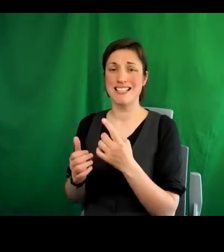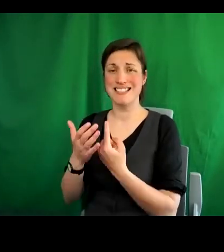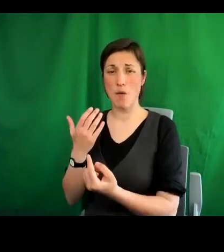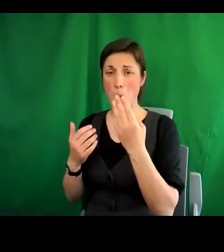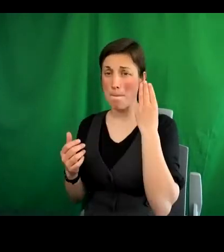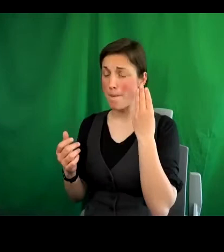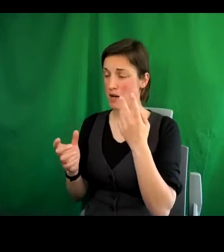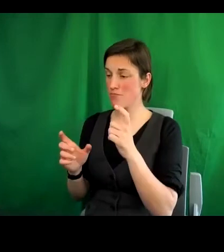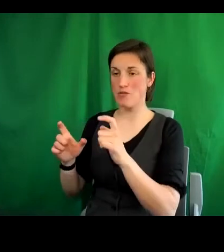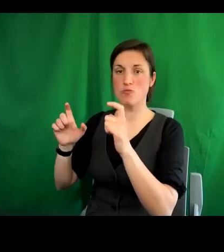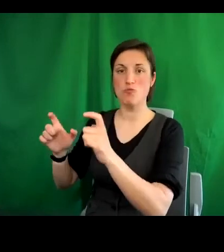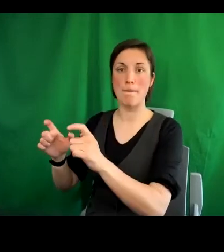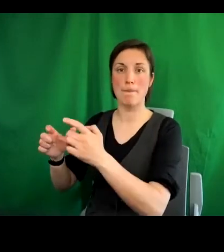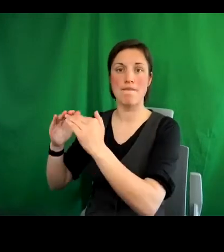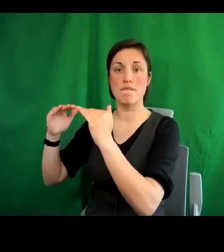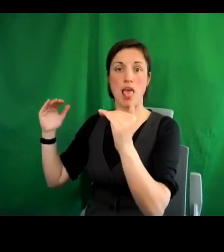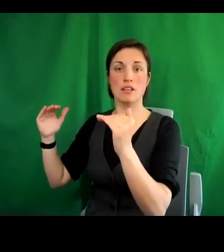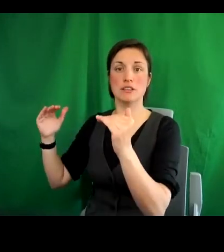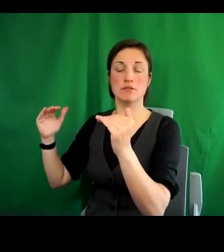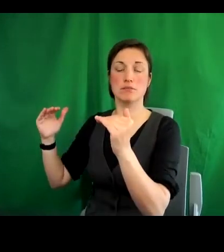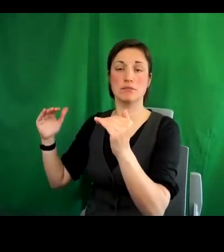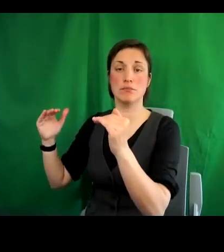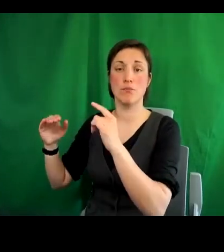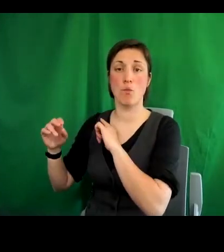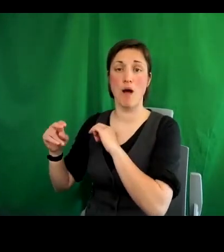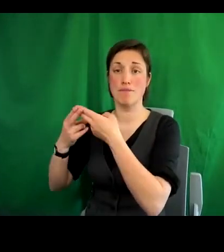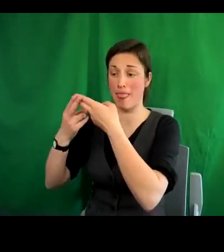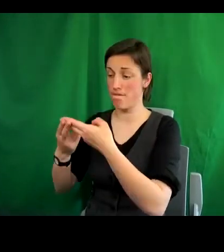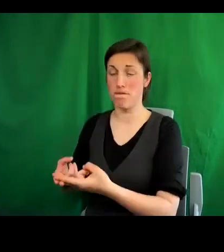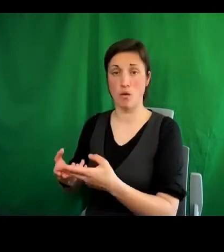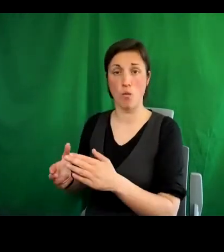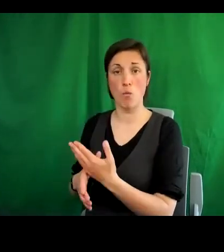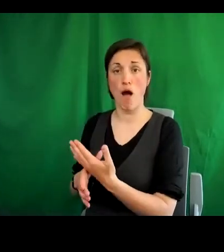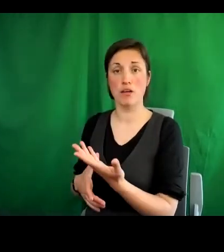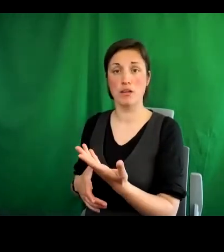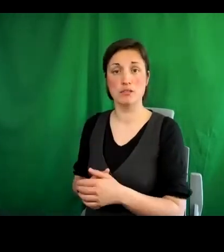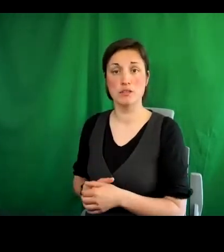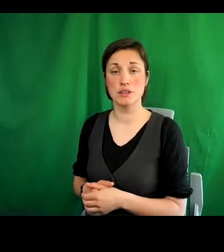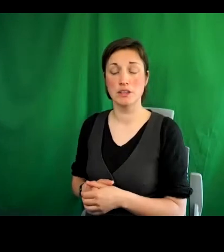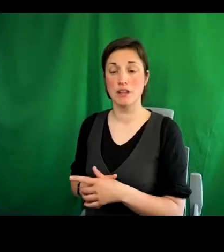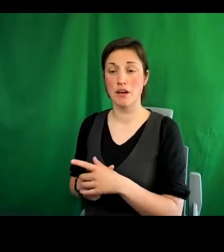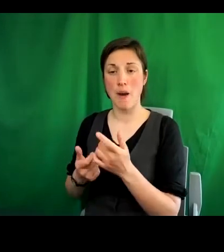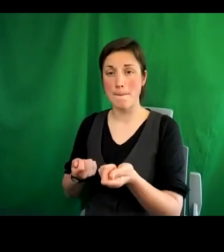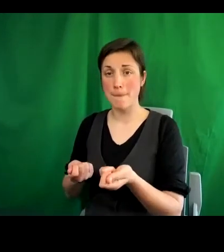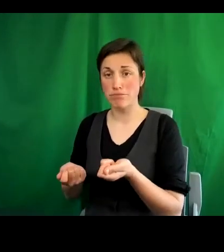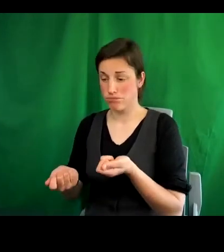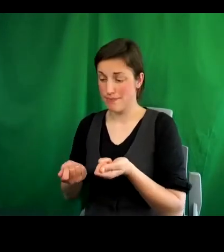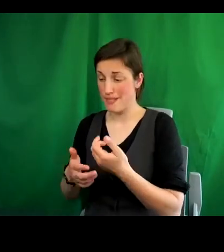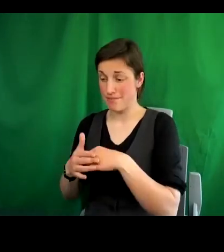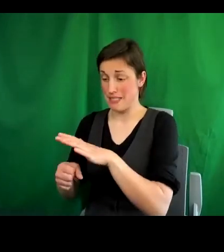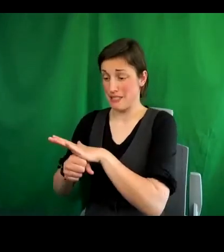trapped in some of the floors because there's no way out that they can manage in all the circumstances.